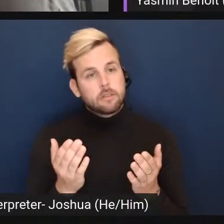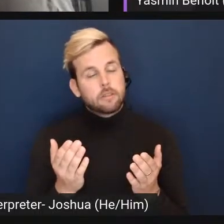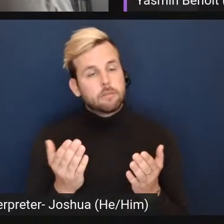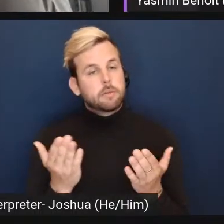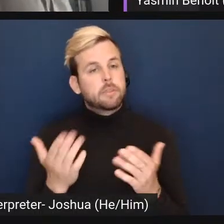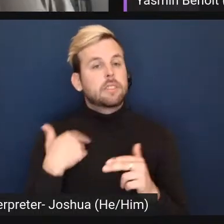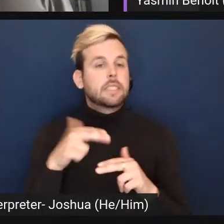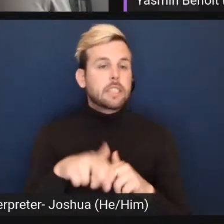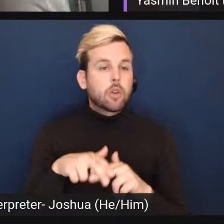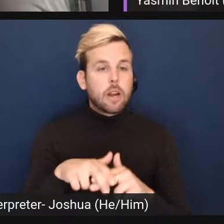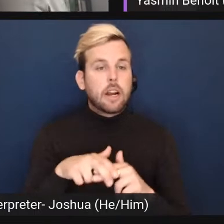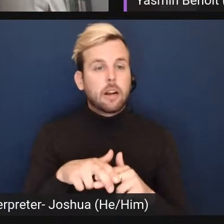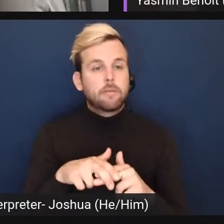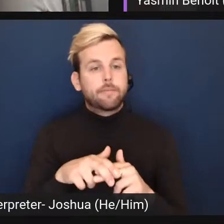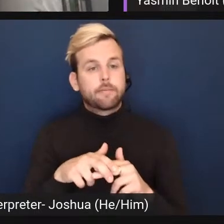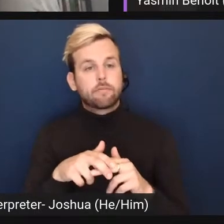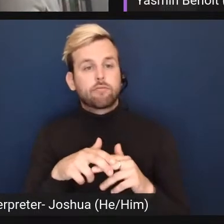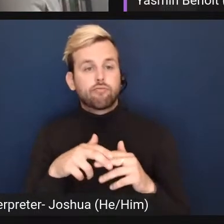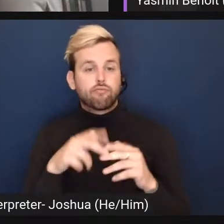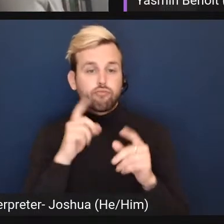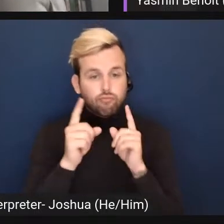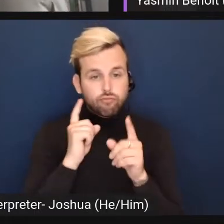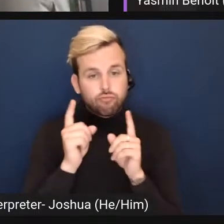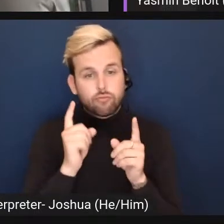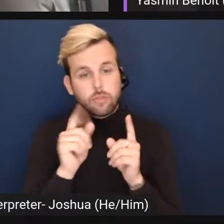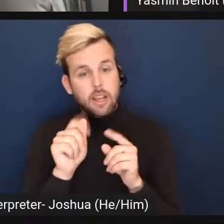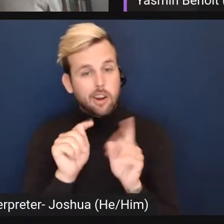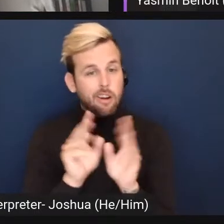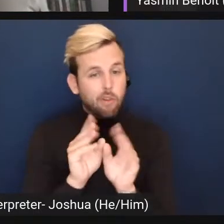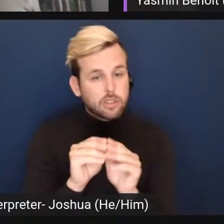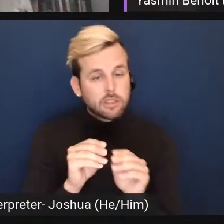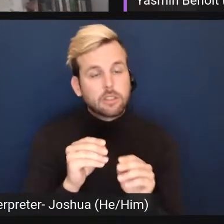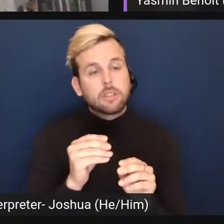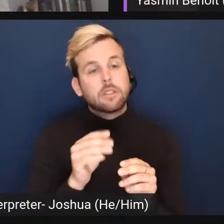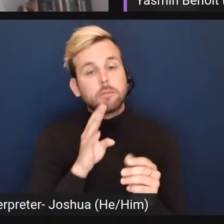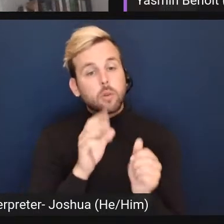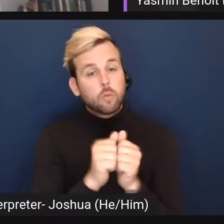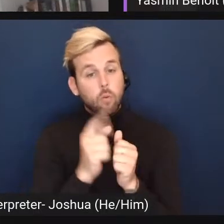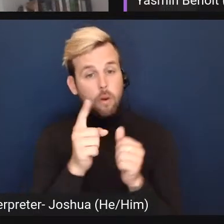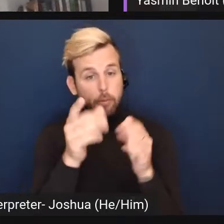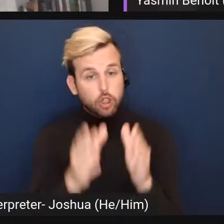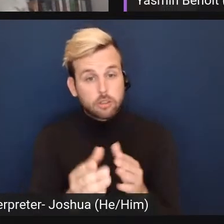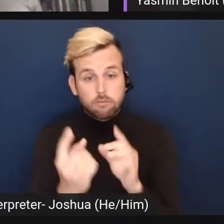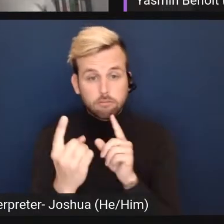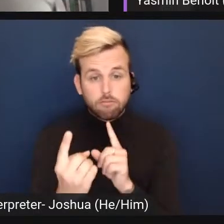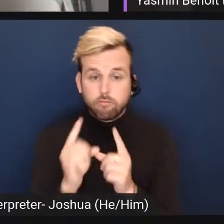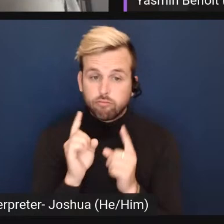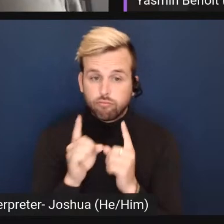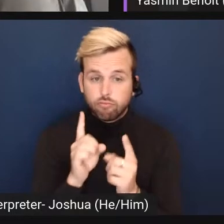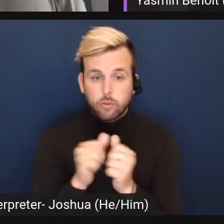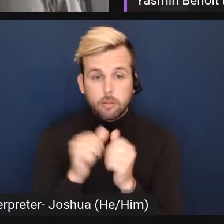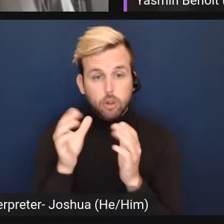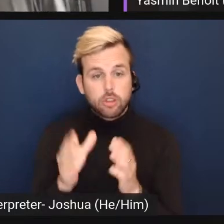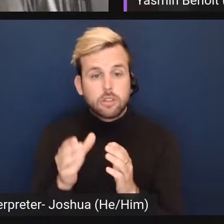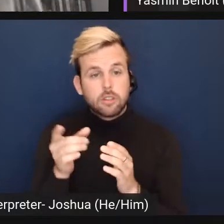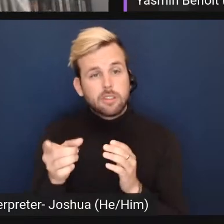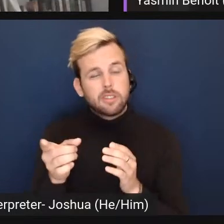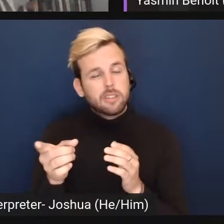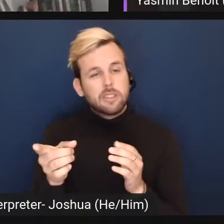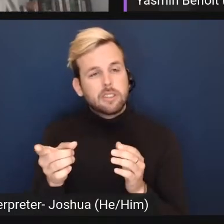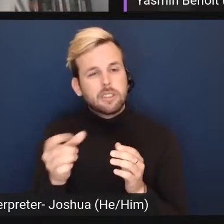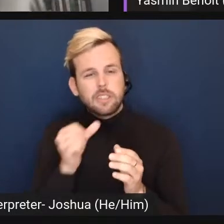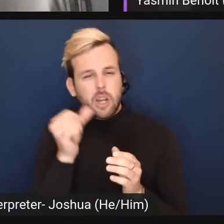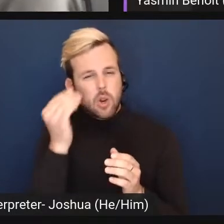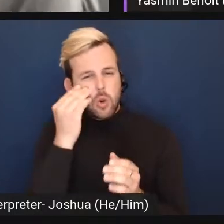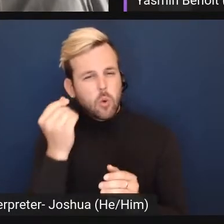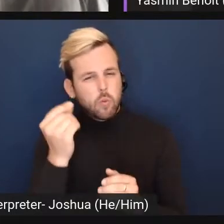be sitting around a conversation at a conference and talking to one person who does not know